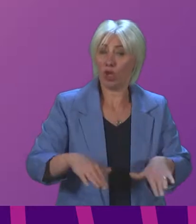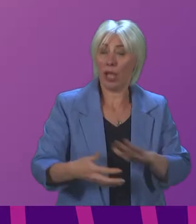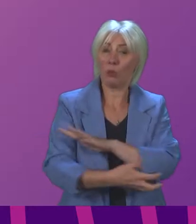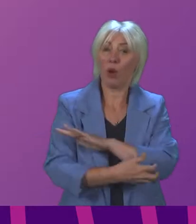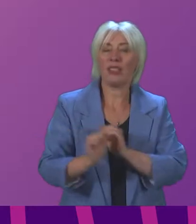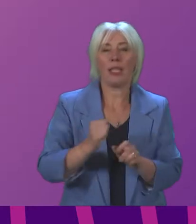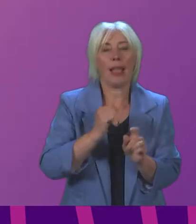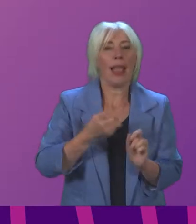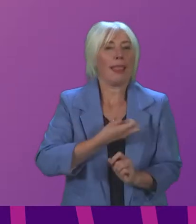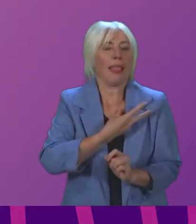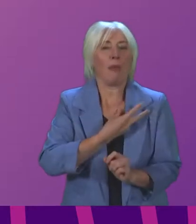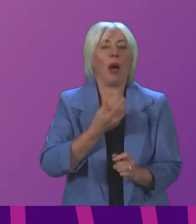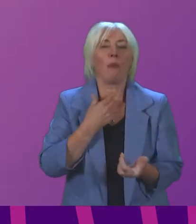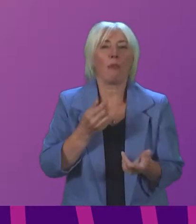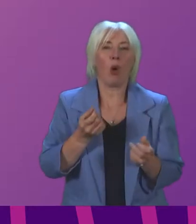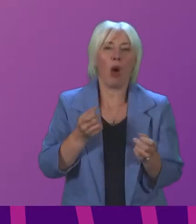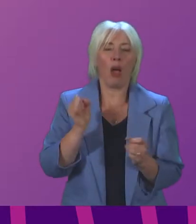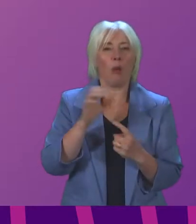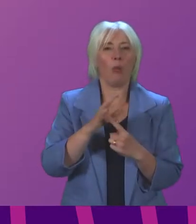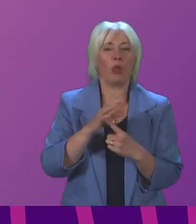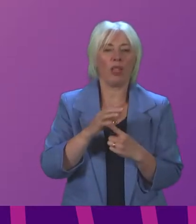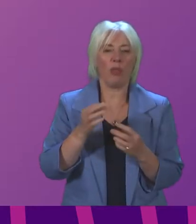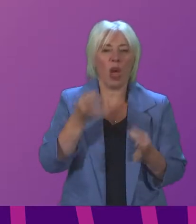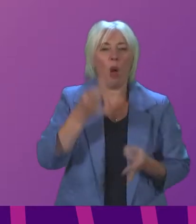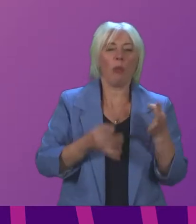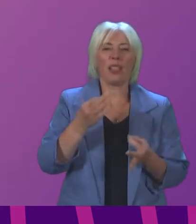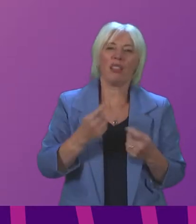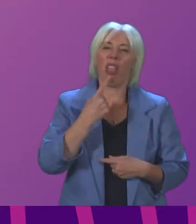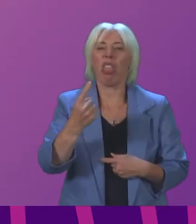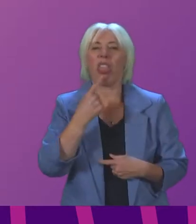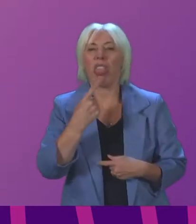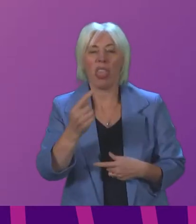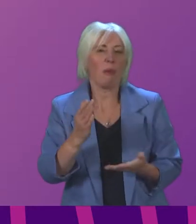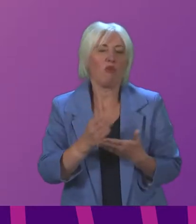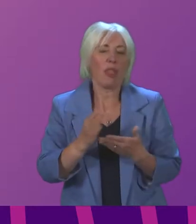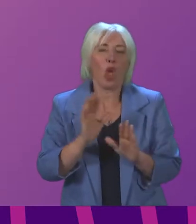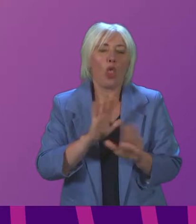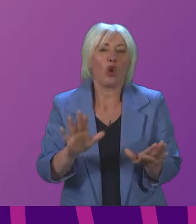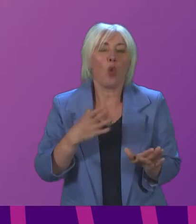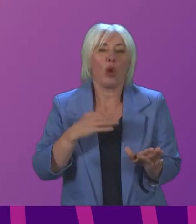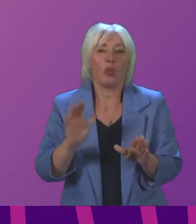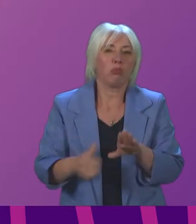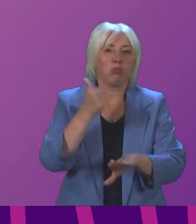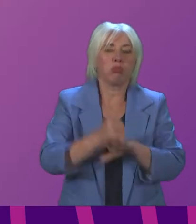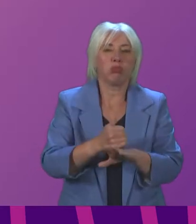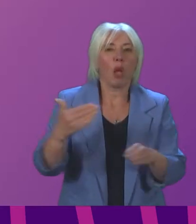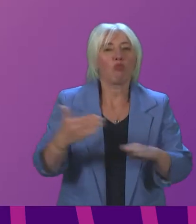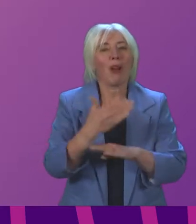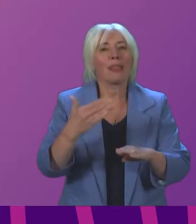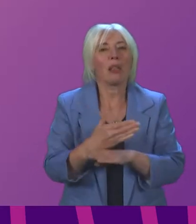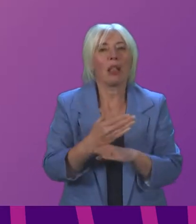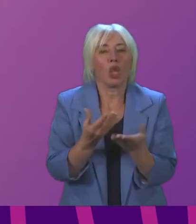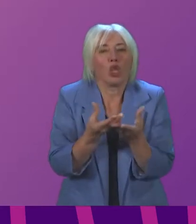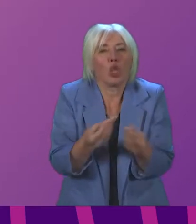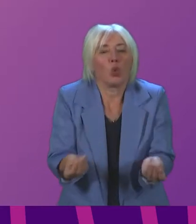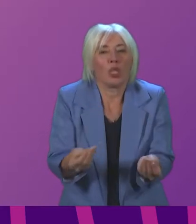Party is more interested in playing political rhetoric than they are in putting in place the practical solutions to the tackling of poverty